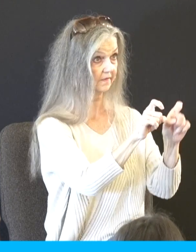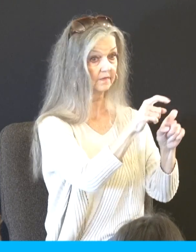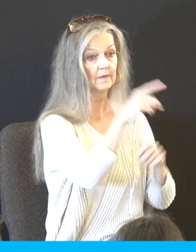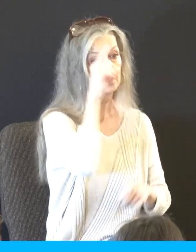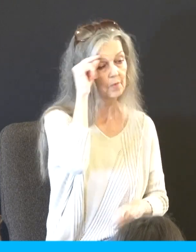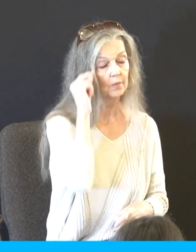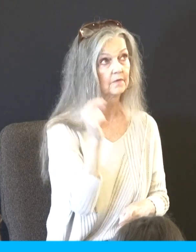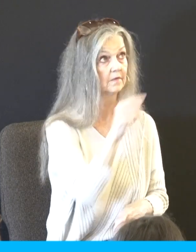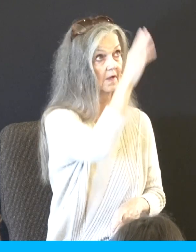the people,